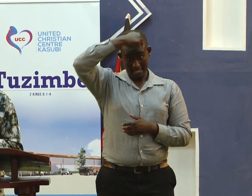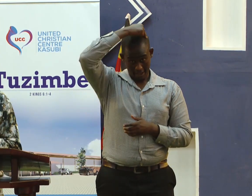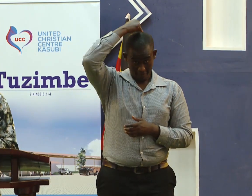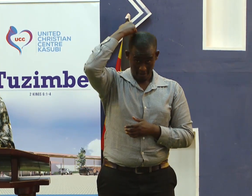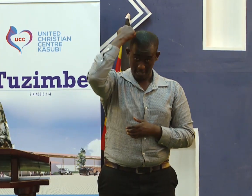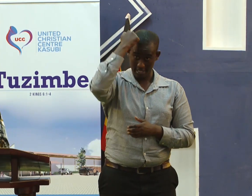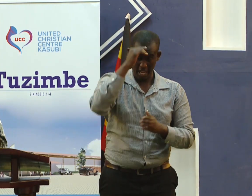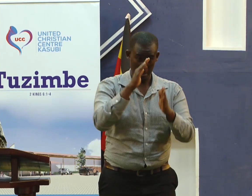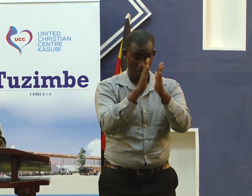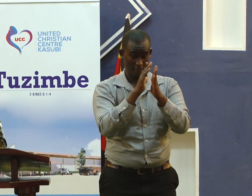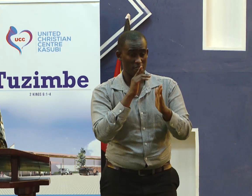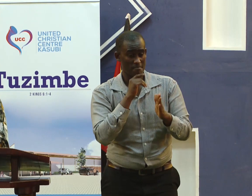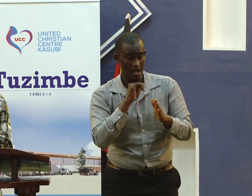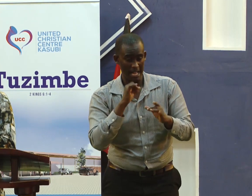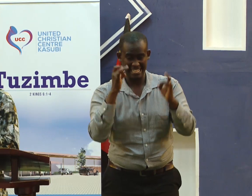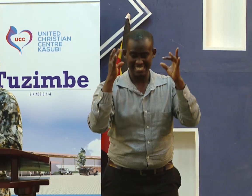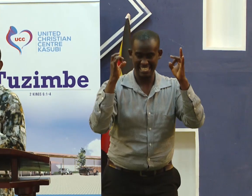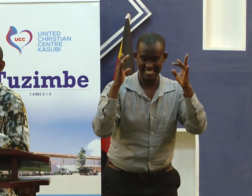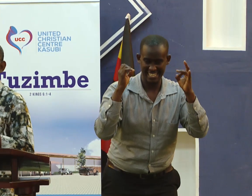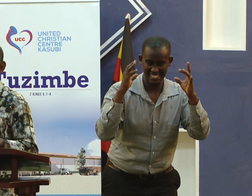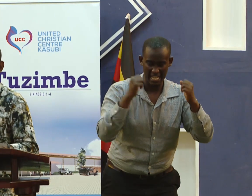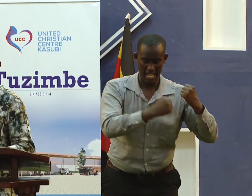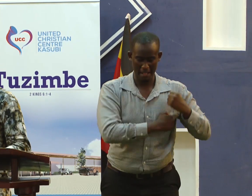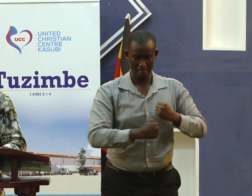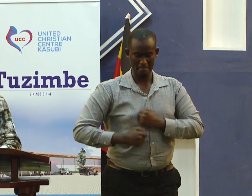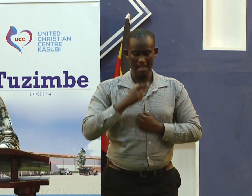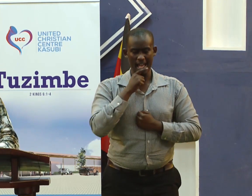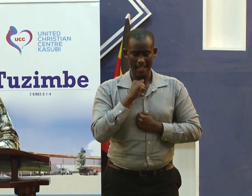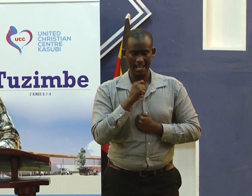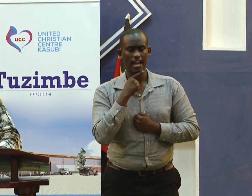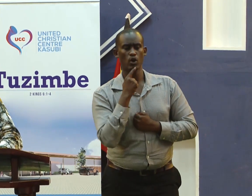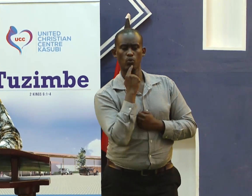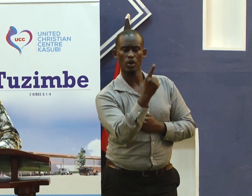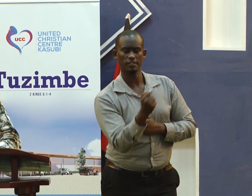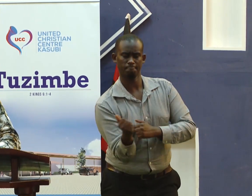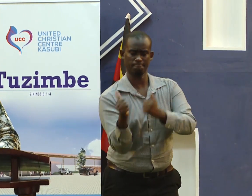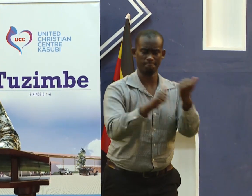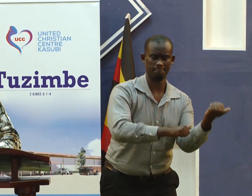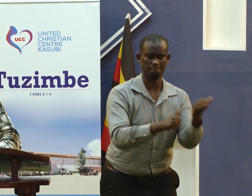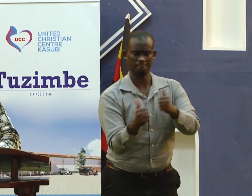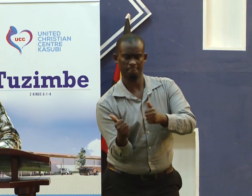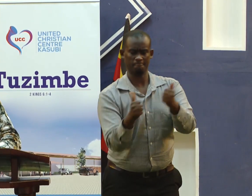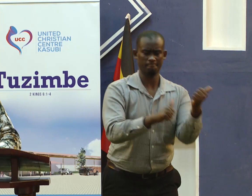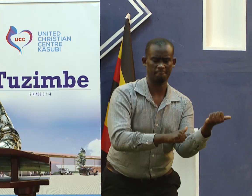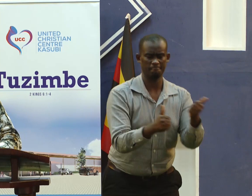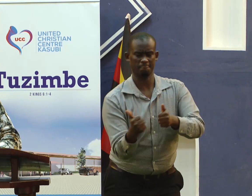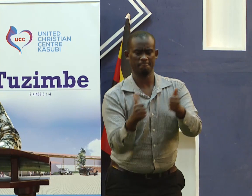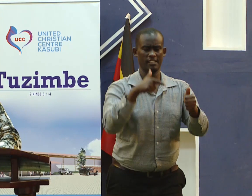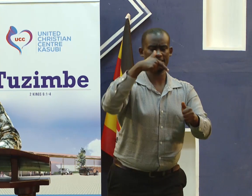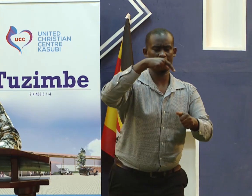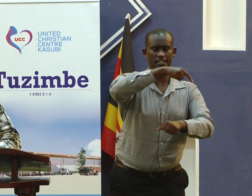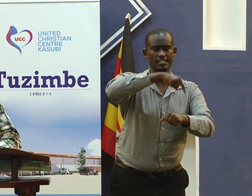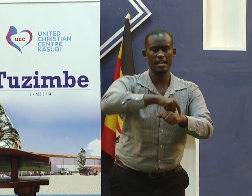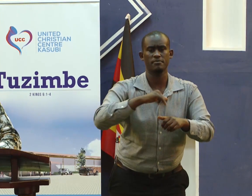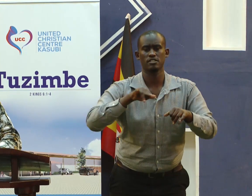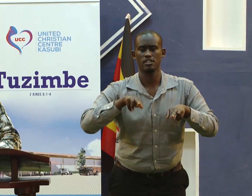for the man and told him to go and immerse himself in Jordan seven times and he was cleansed but he knew that